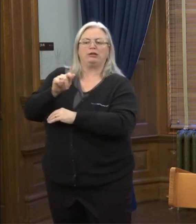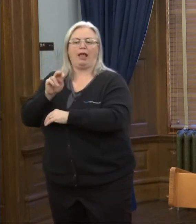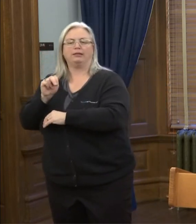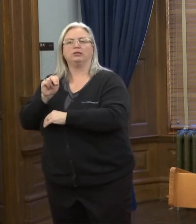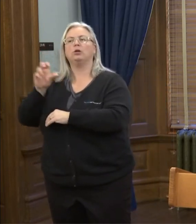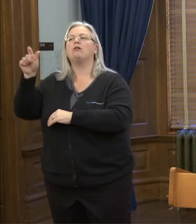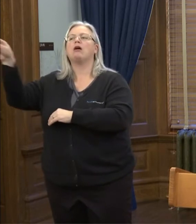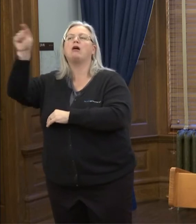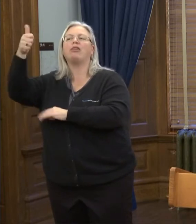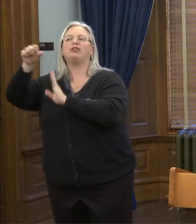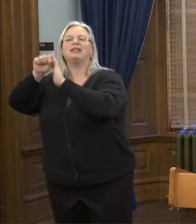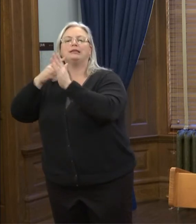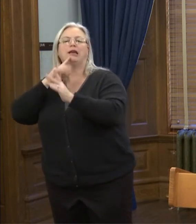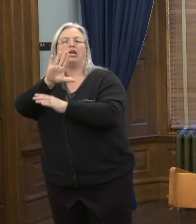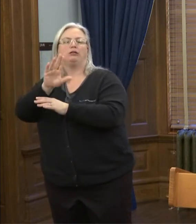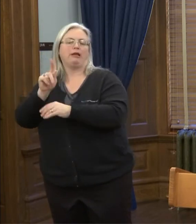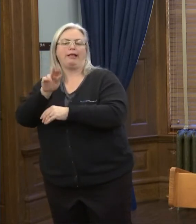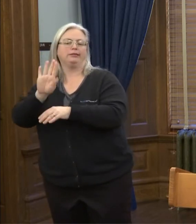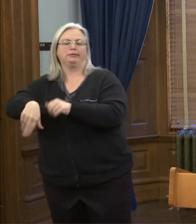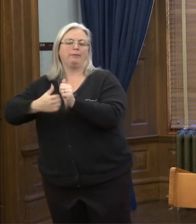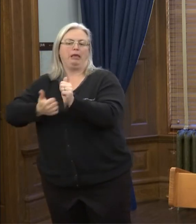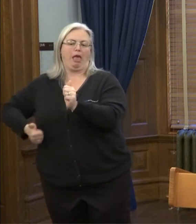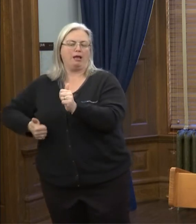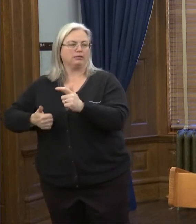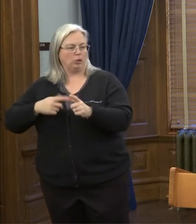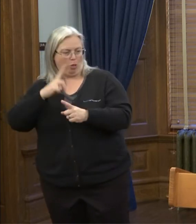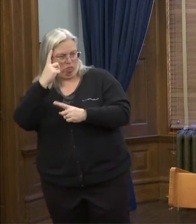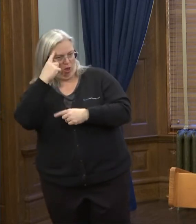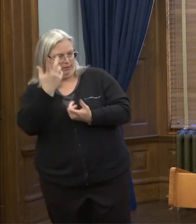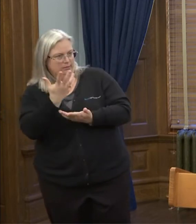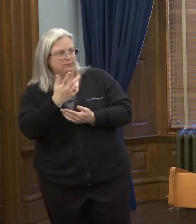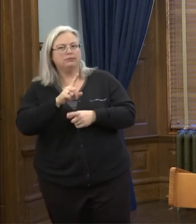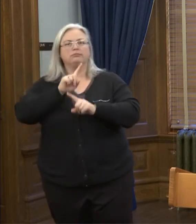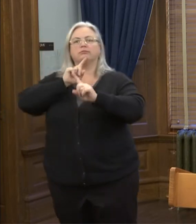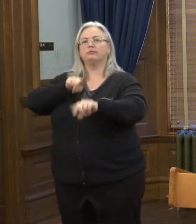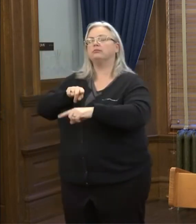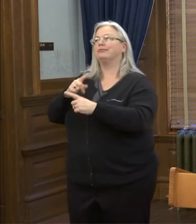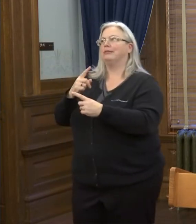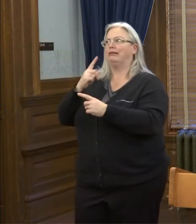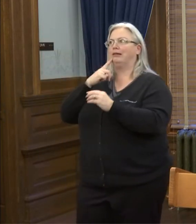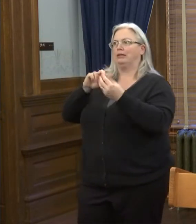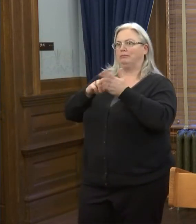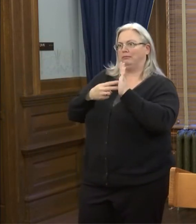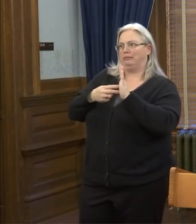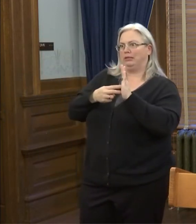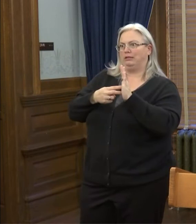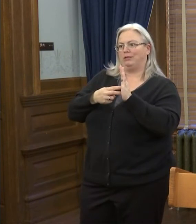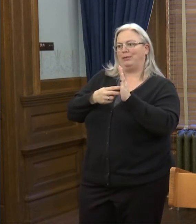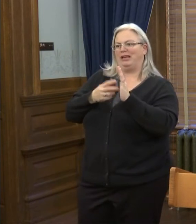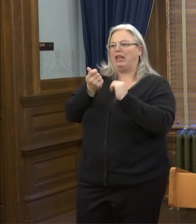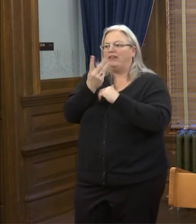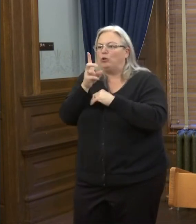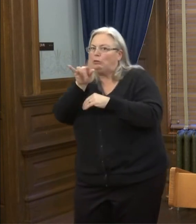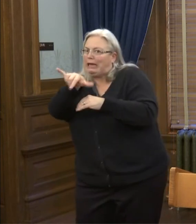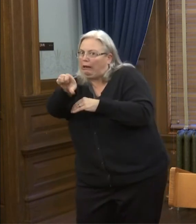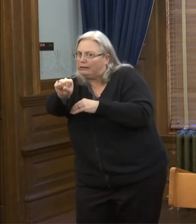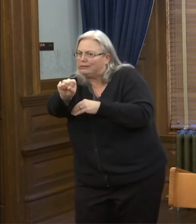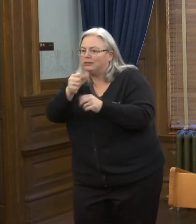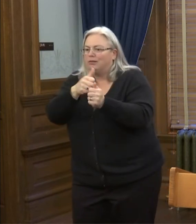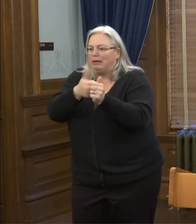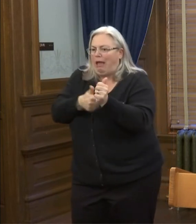behind. Uh, what are your thoughts on that? Well, I think, uh, you're talking in some cases a matter of days. Uh,